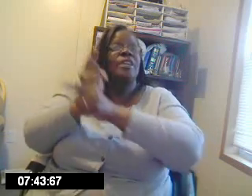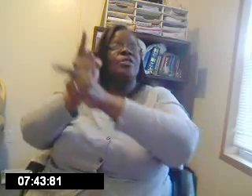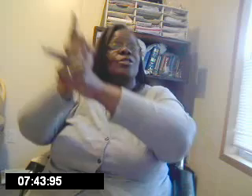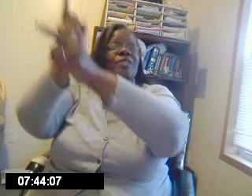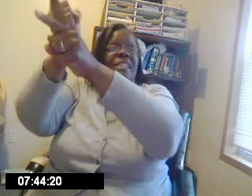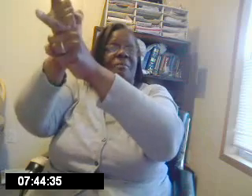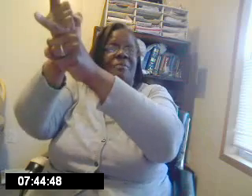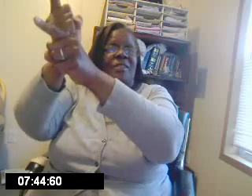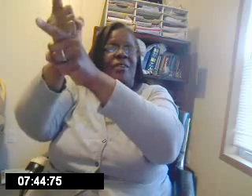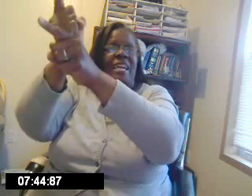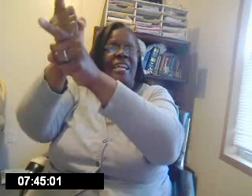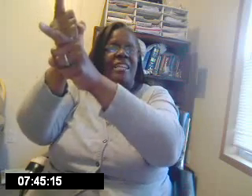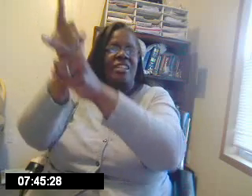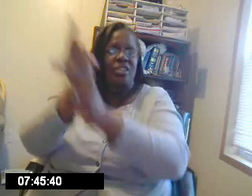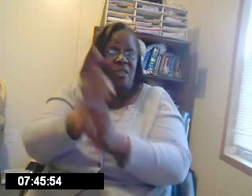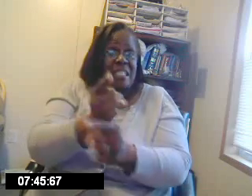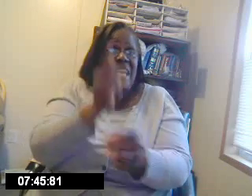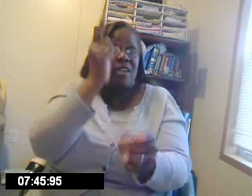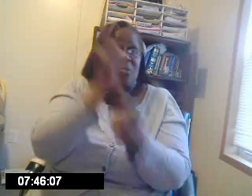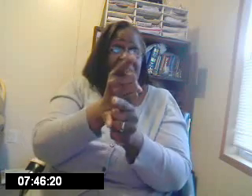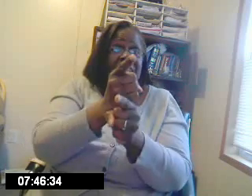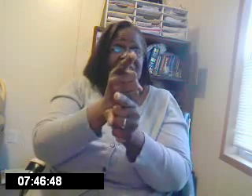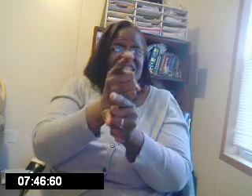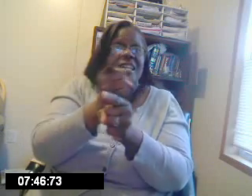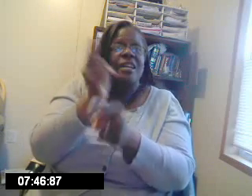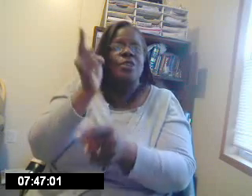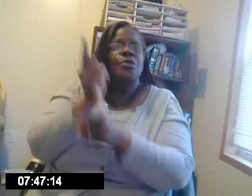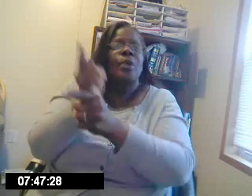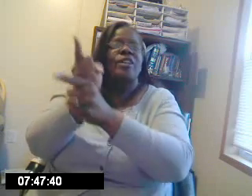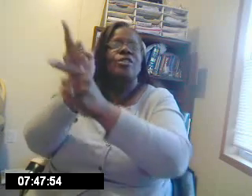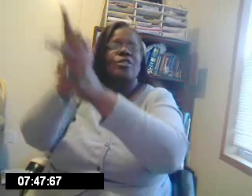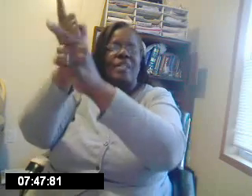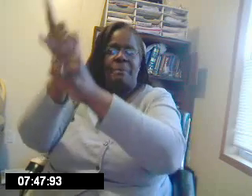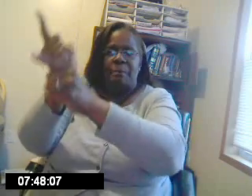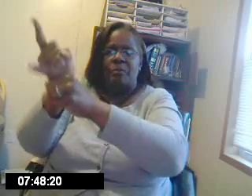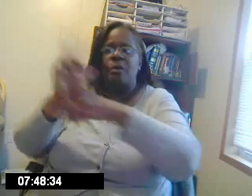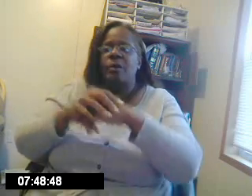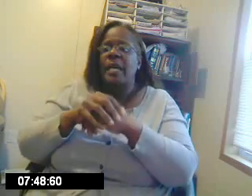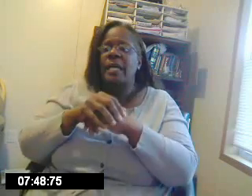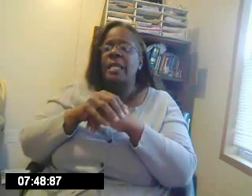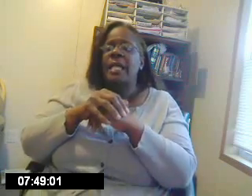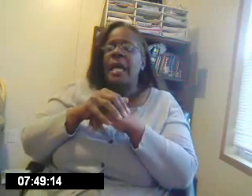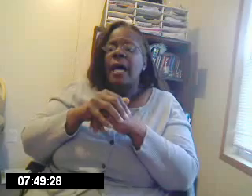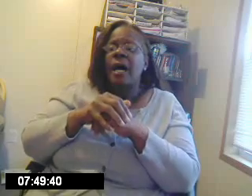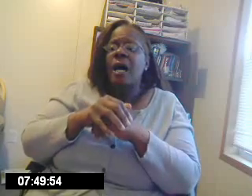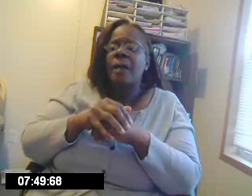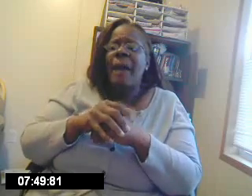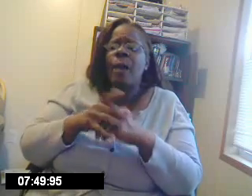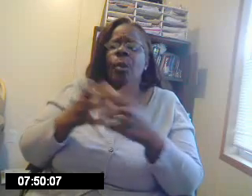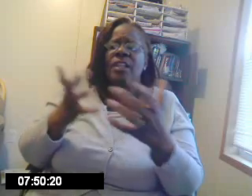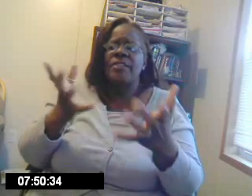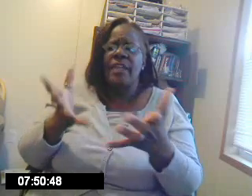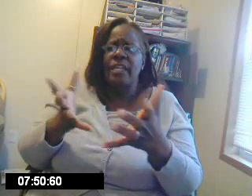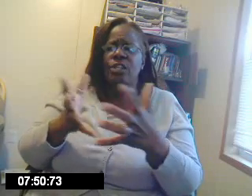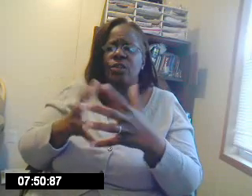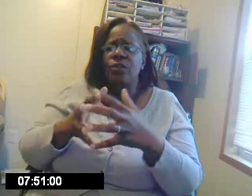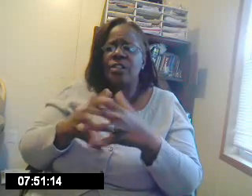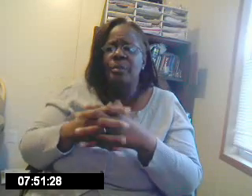Regularly. Okay. You know the sign right? Regularly. Okay. Um. I want to thank you for the